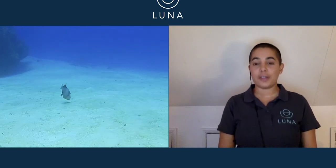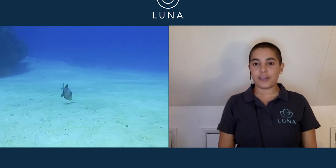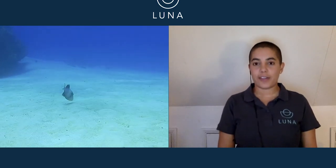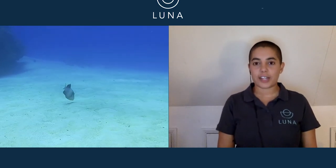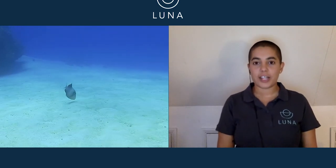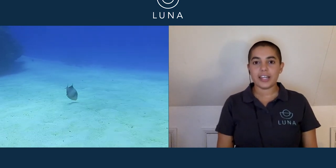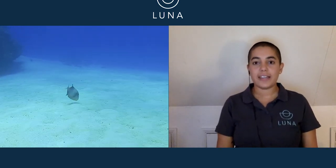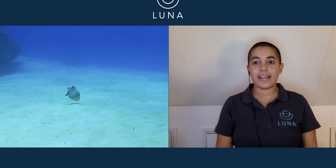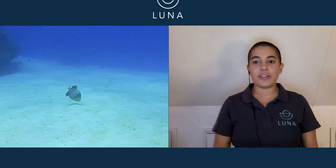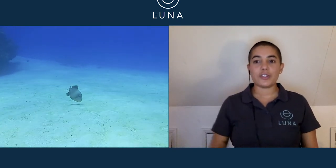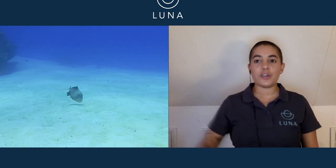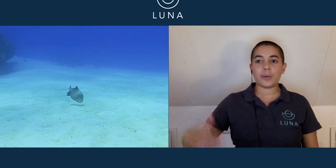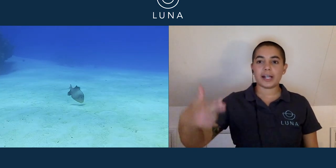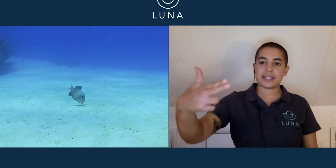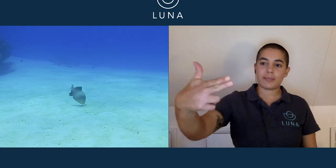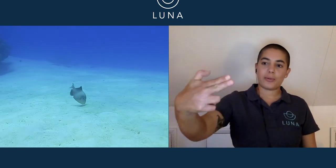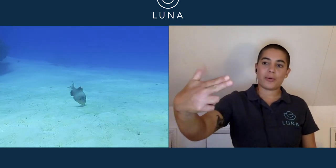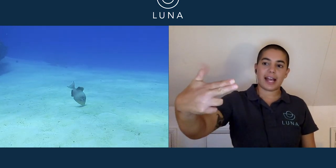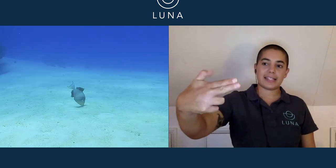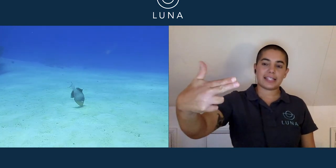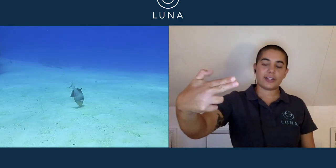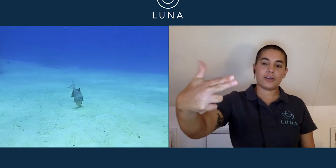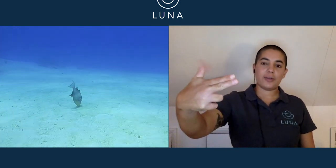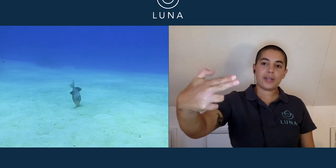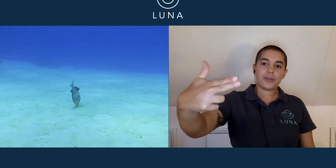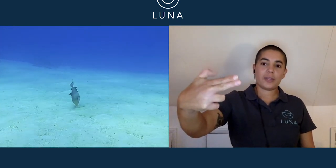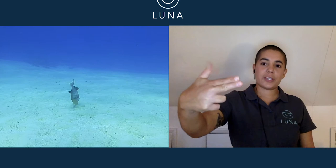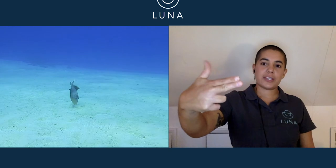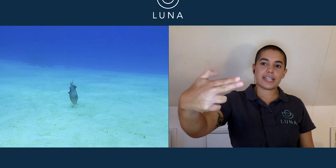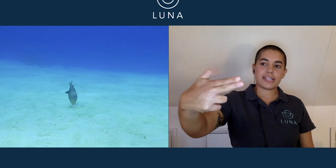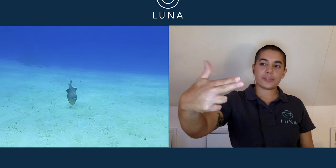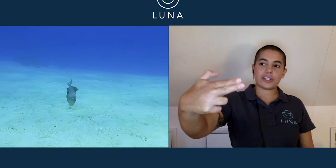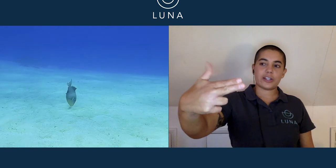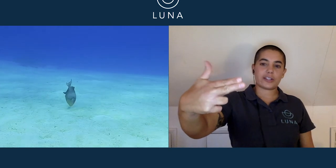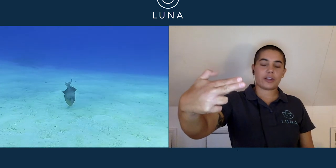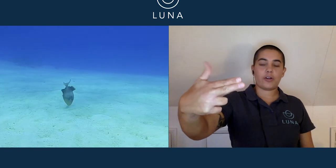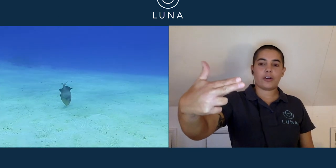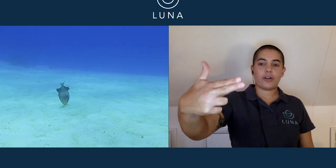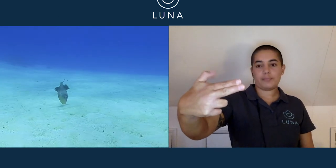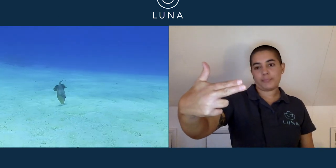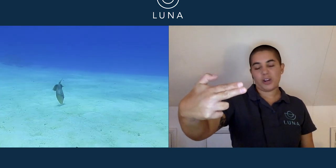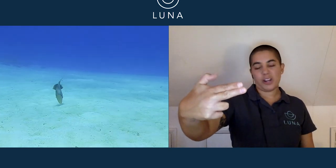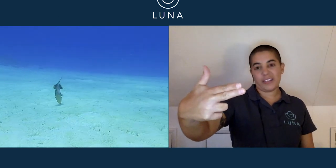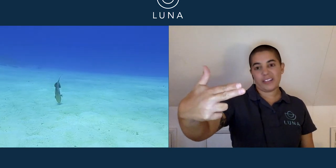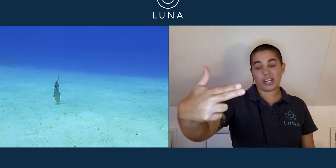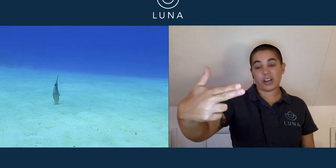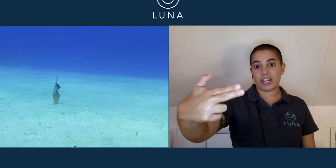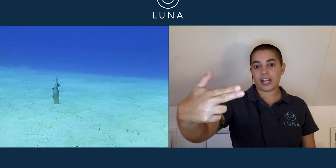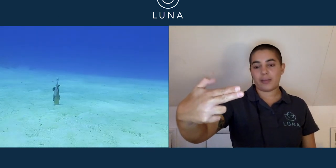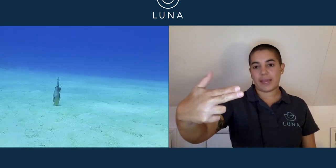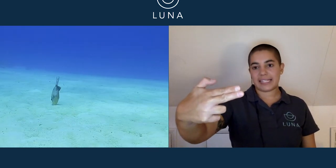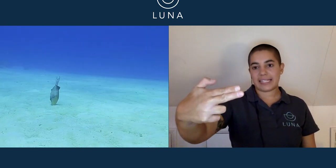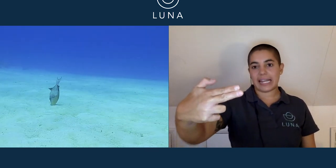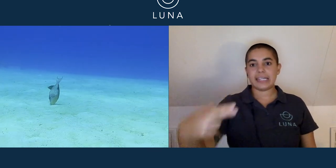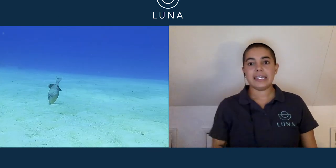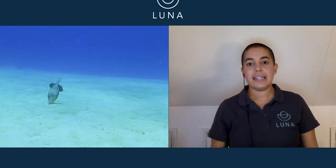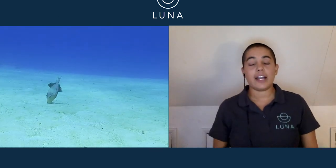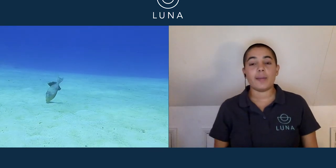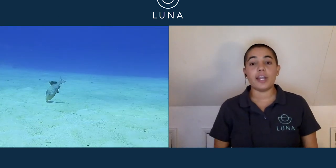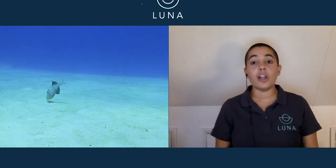trigger fish. They have a super simple hand signal, which is this, which just looks like you're pulling the trigger on a gun. Basically they come in